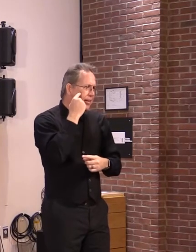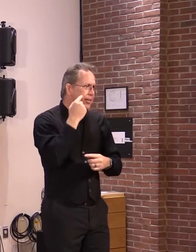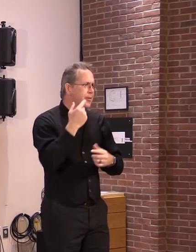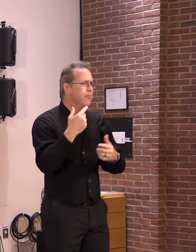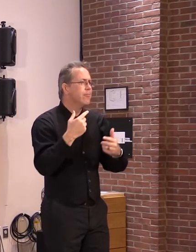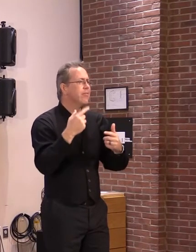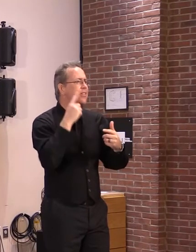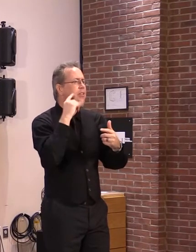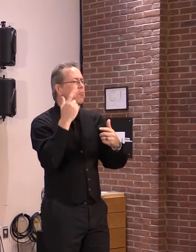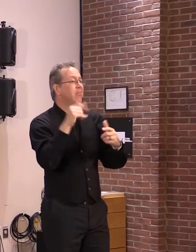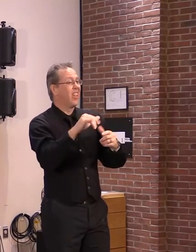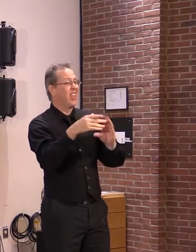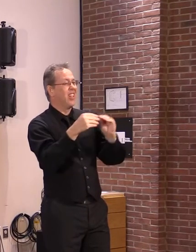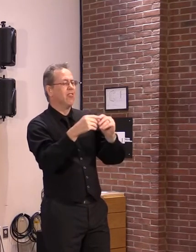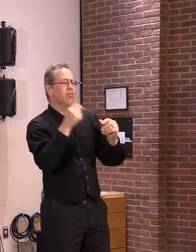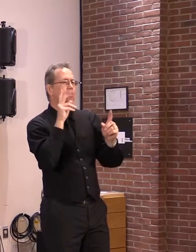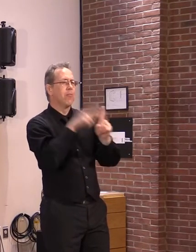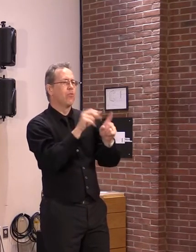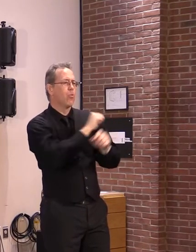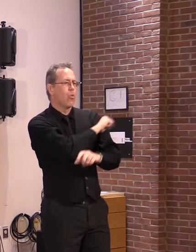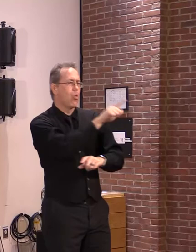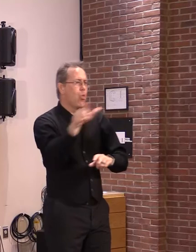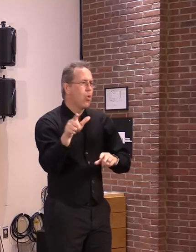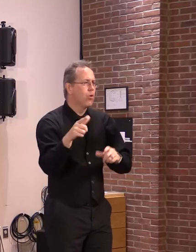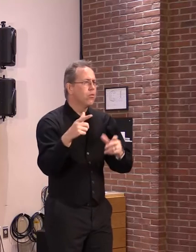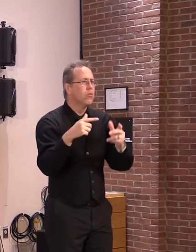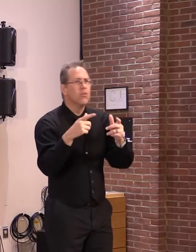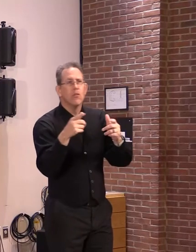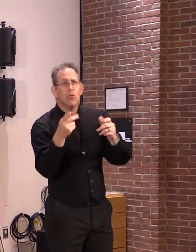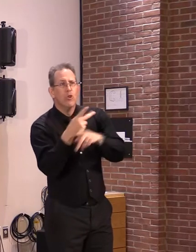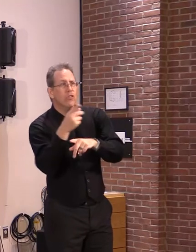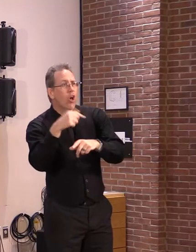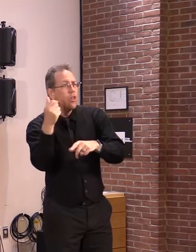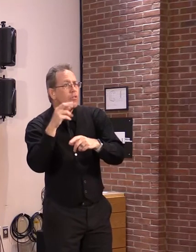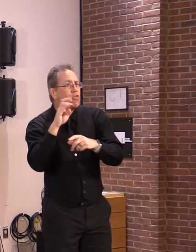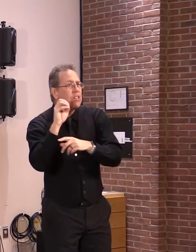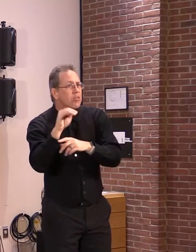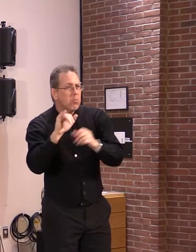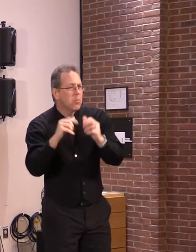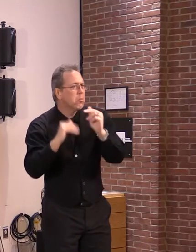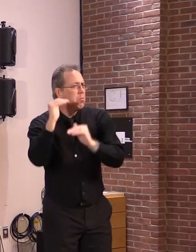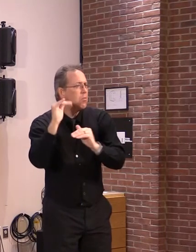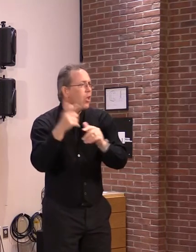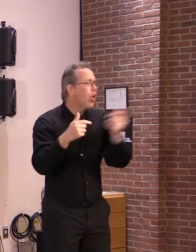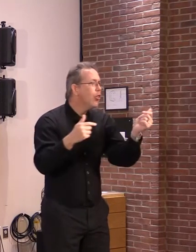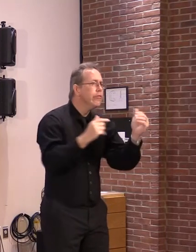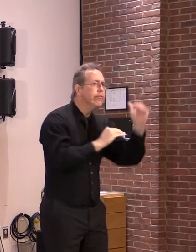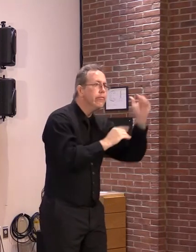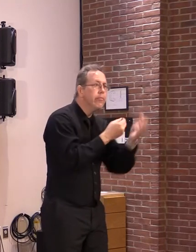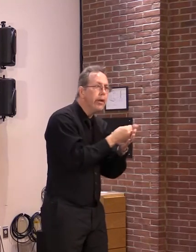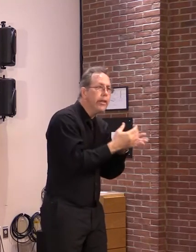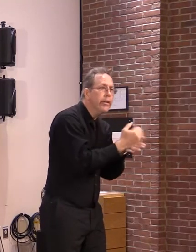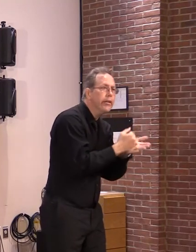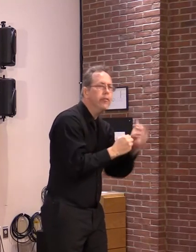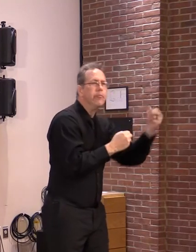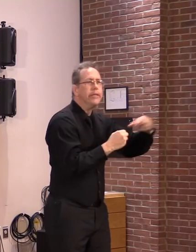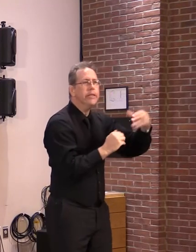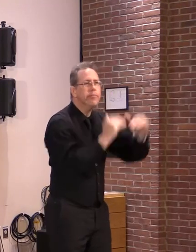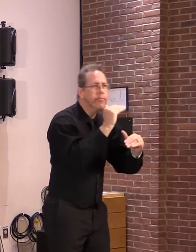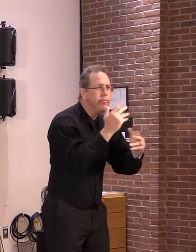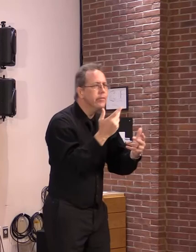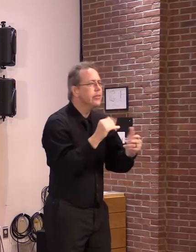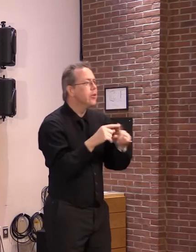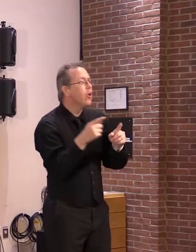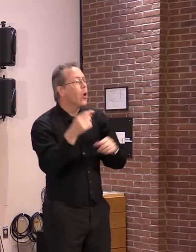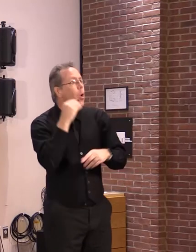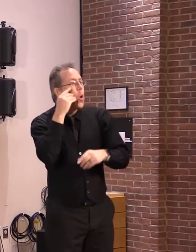us as anyone. So we're trying to promote homeownership for everyone, anyone to